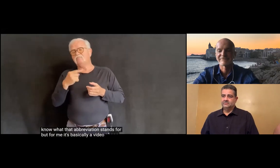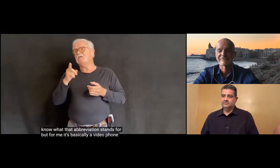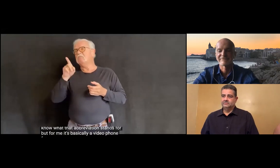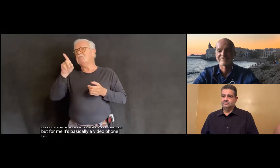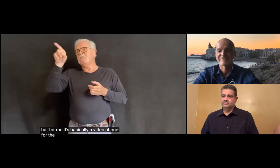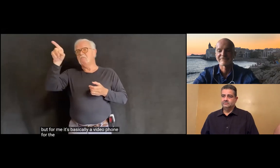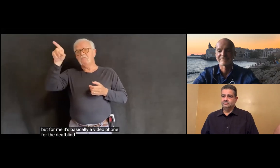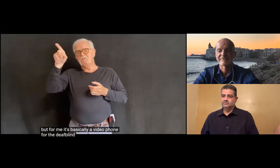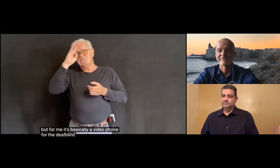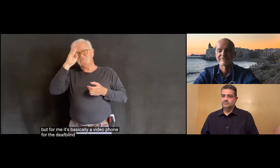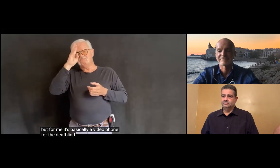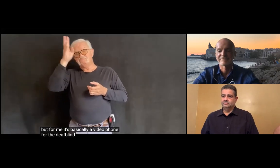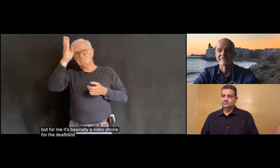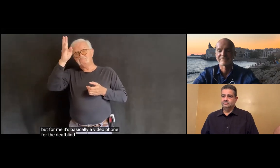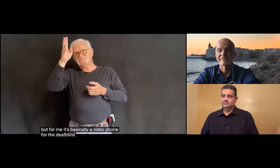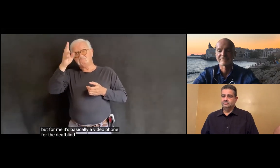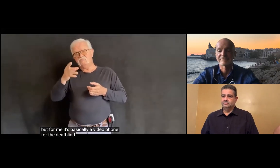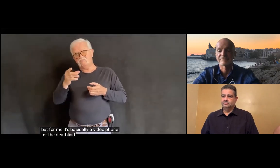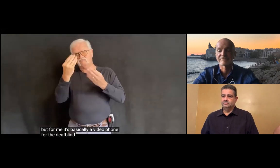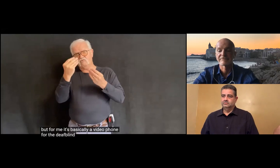video film for the desk-clined people.